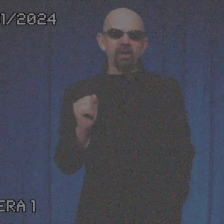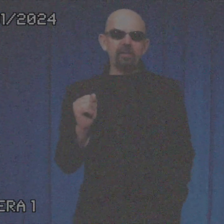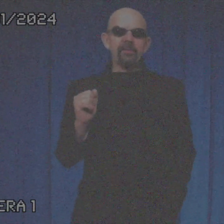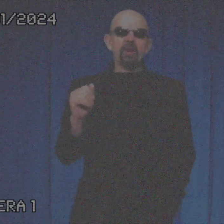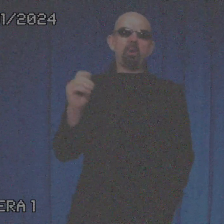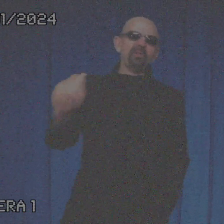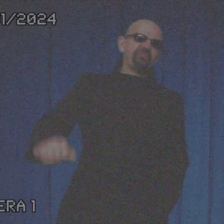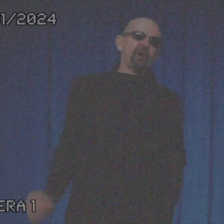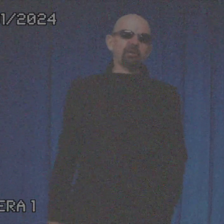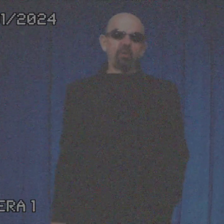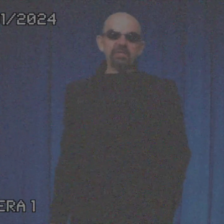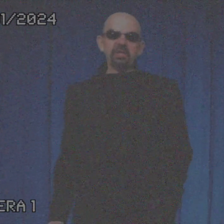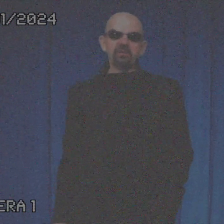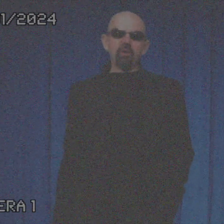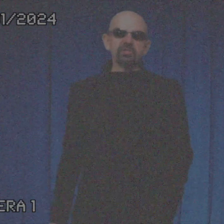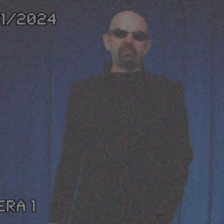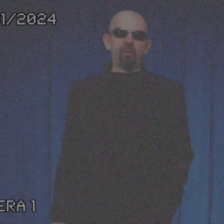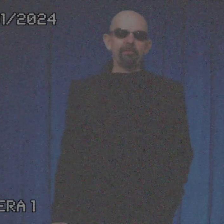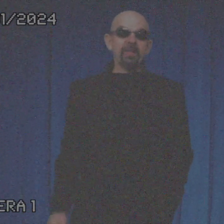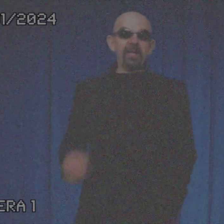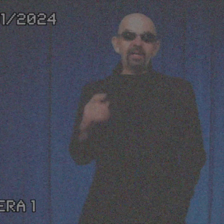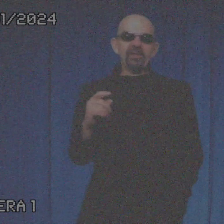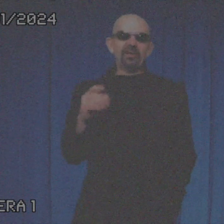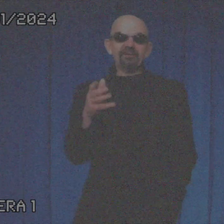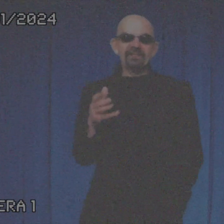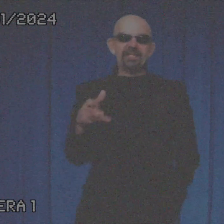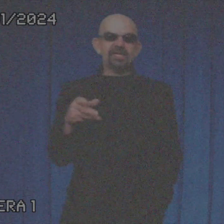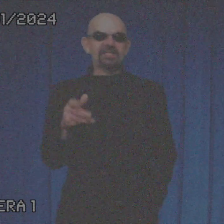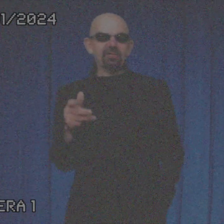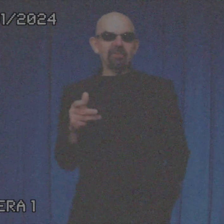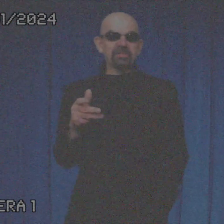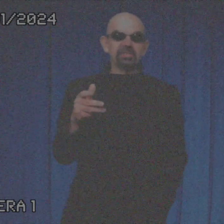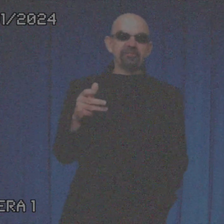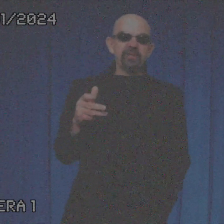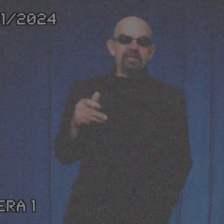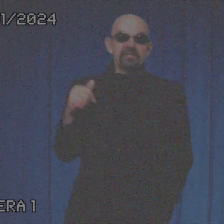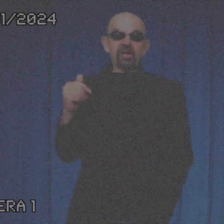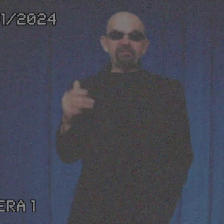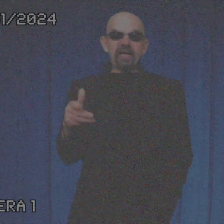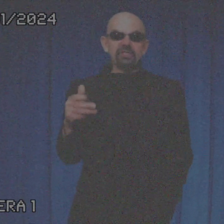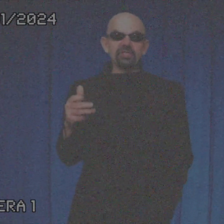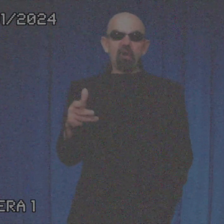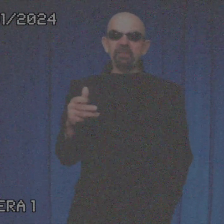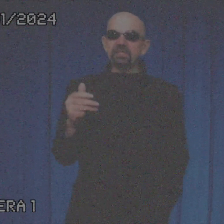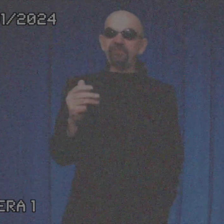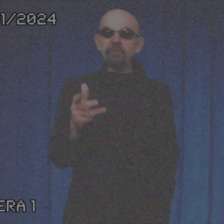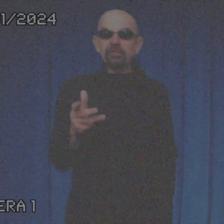Well, the fuck are all these other laws for? It's almost as if some fascist communist future